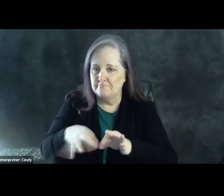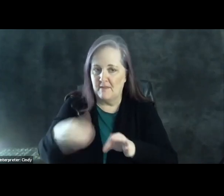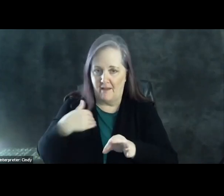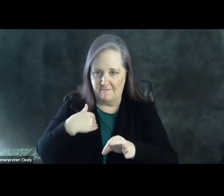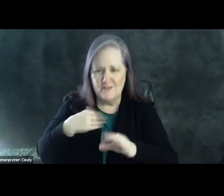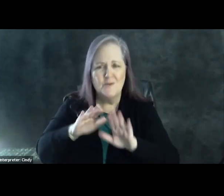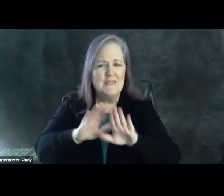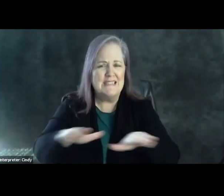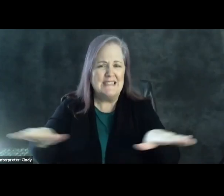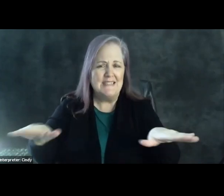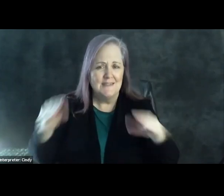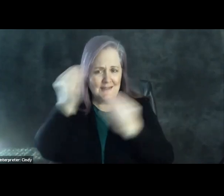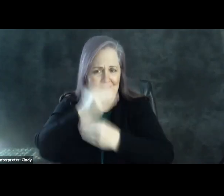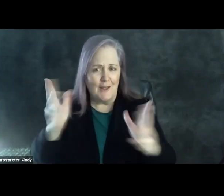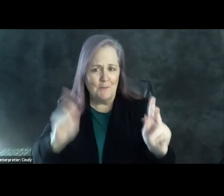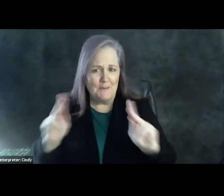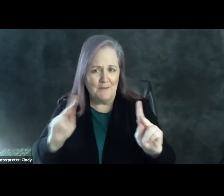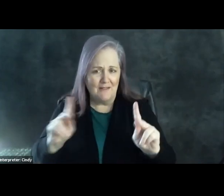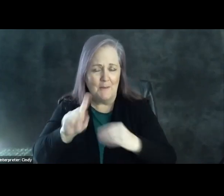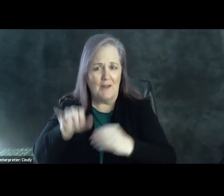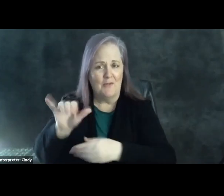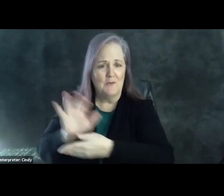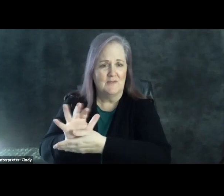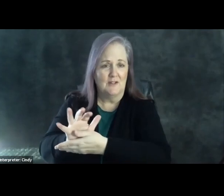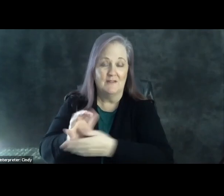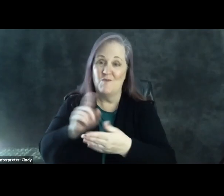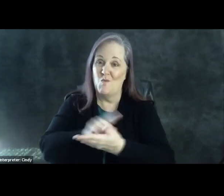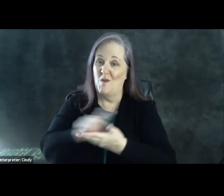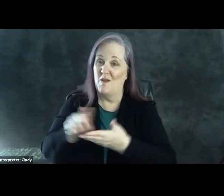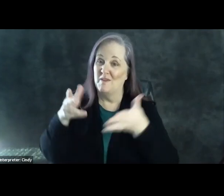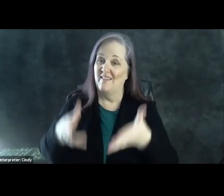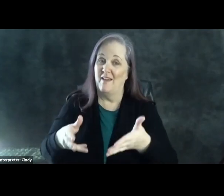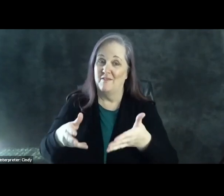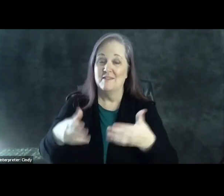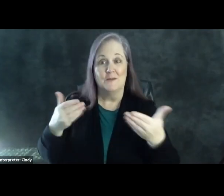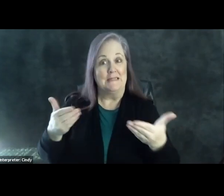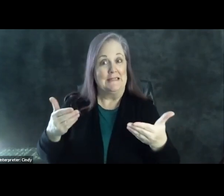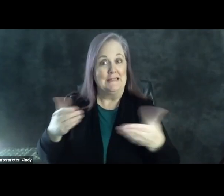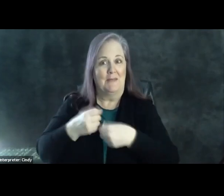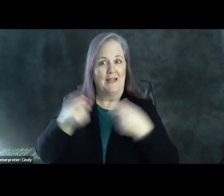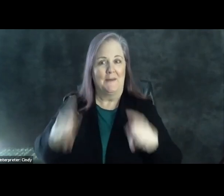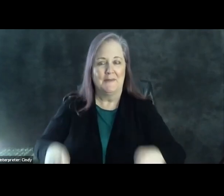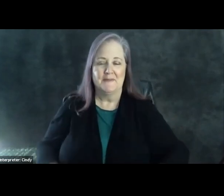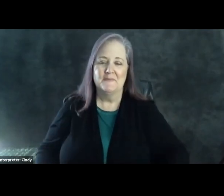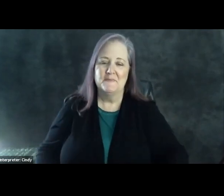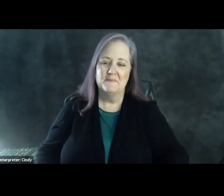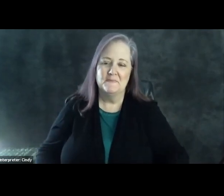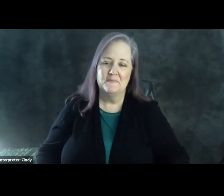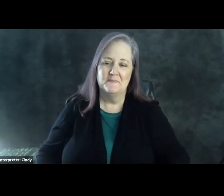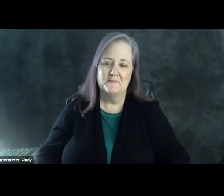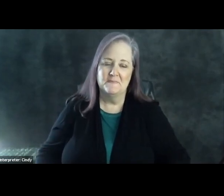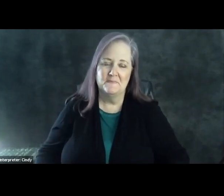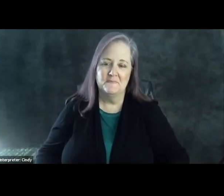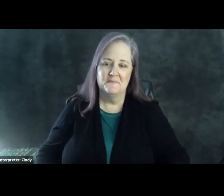could spread the word about those. There's, you know, just this one week left, but let's make that happen, right? So